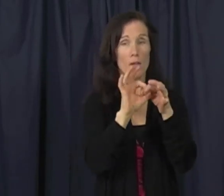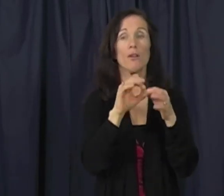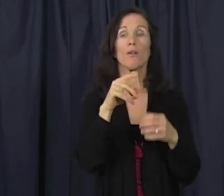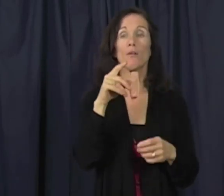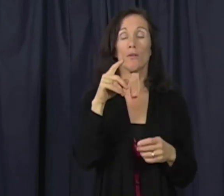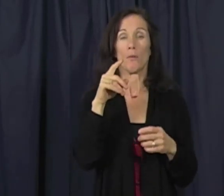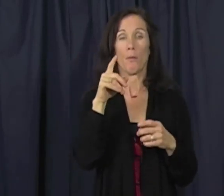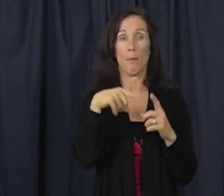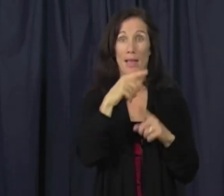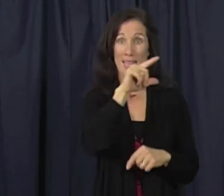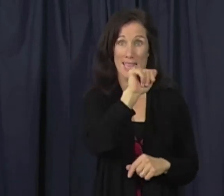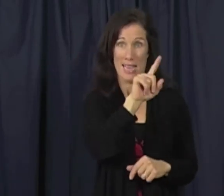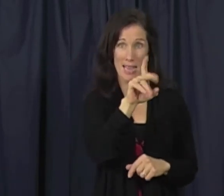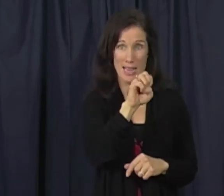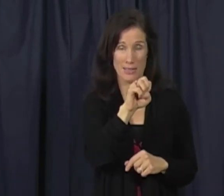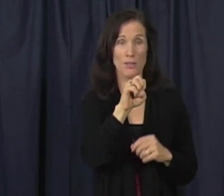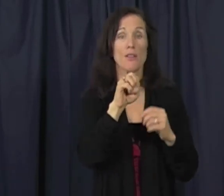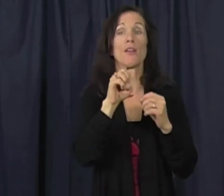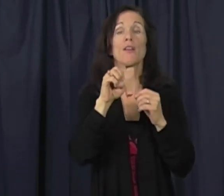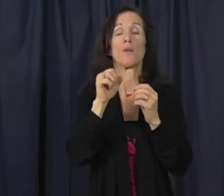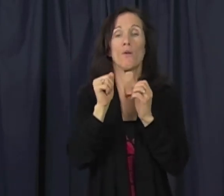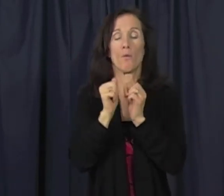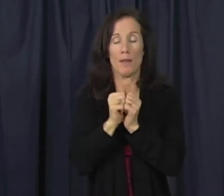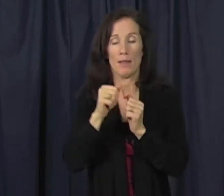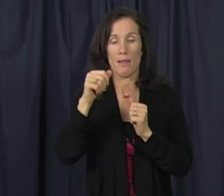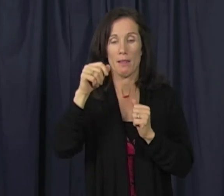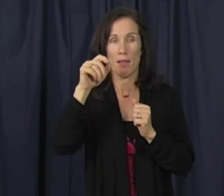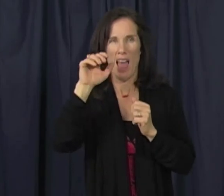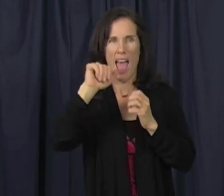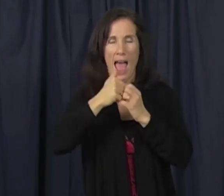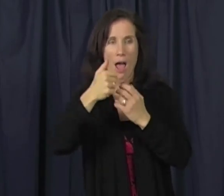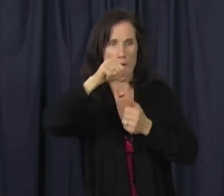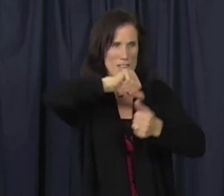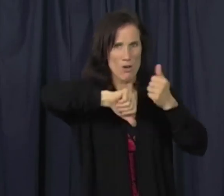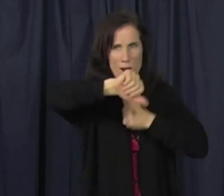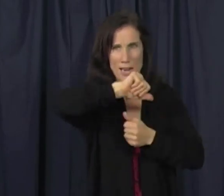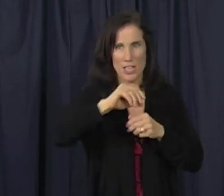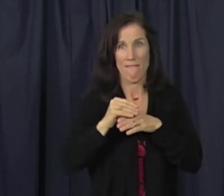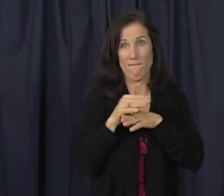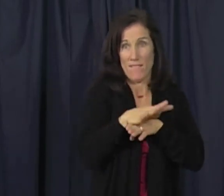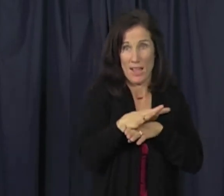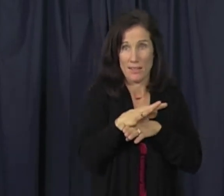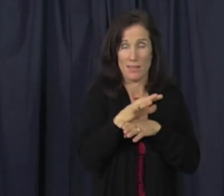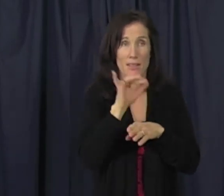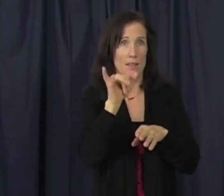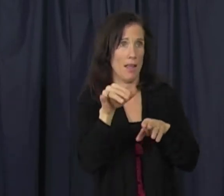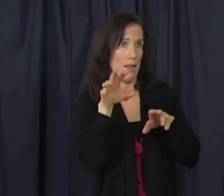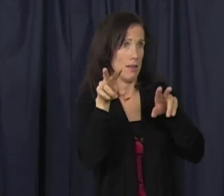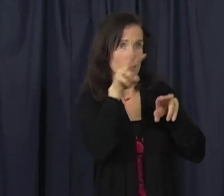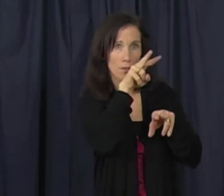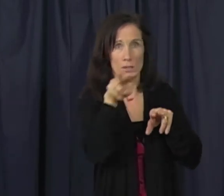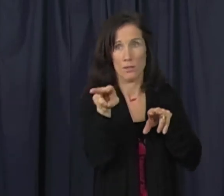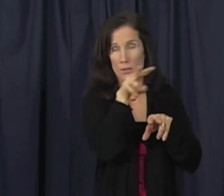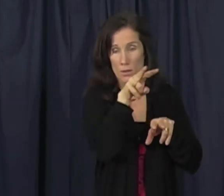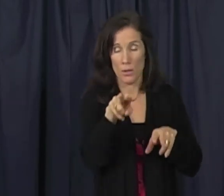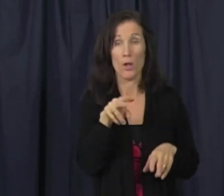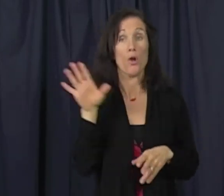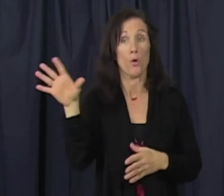Dr. Singleton also did related research on eye gaze, and how social interaction affects the